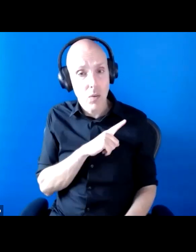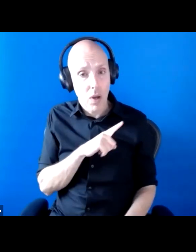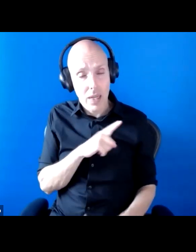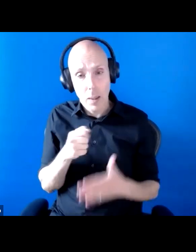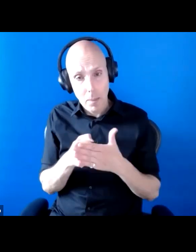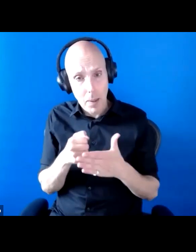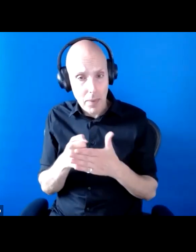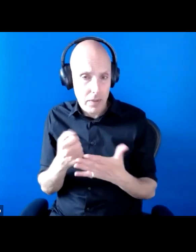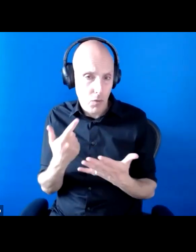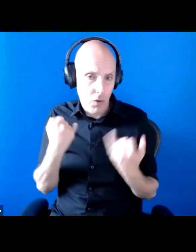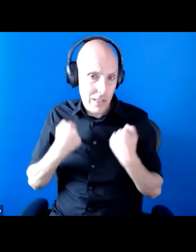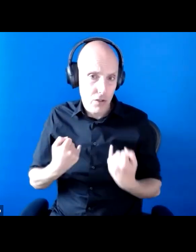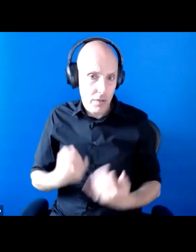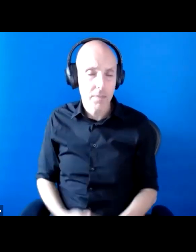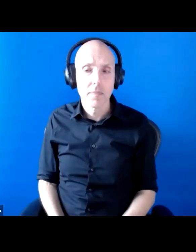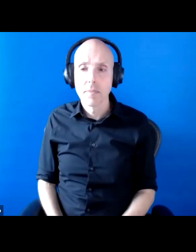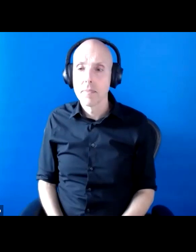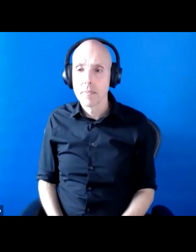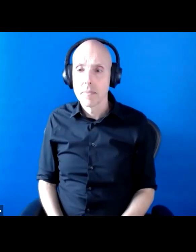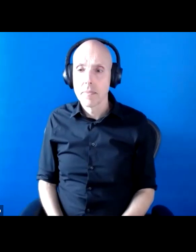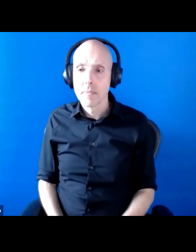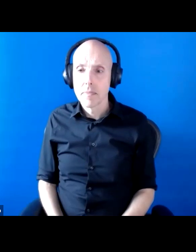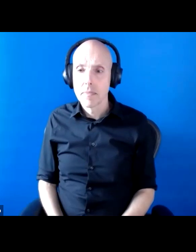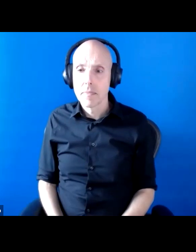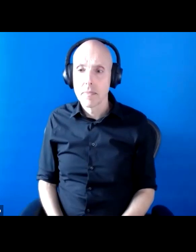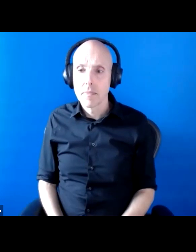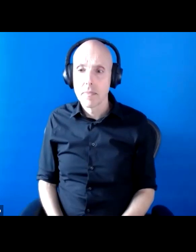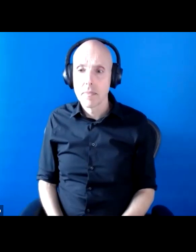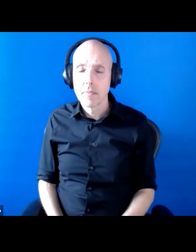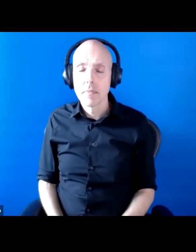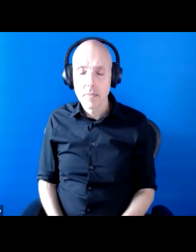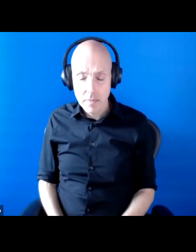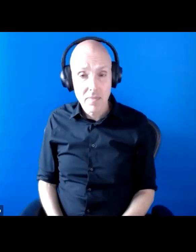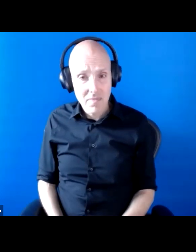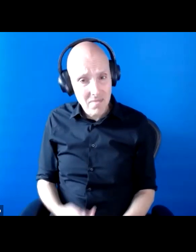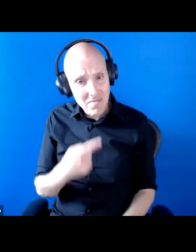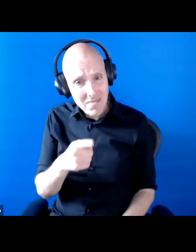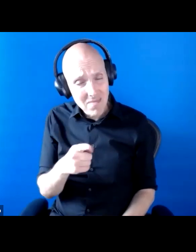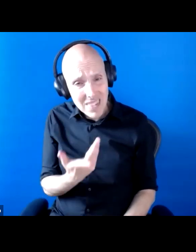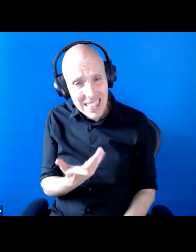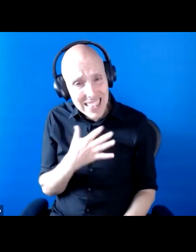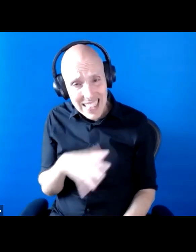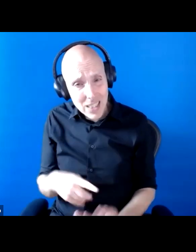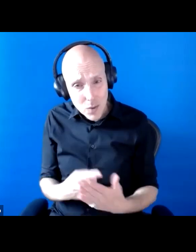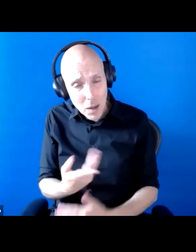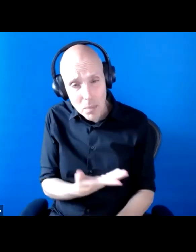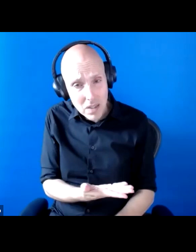condition. You know, that those things needn't have happened if disabled people had been at the table